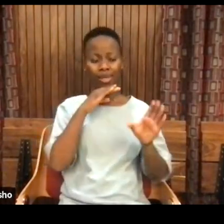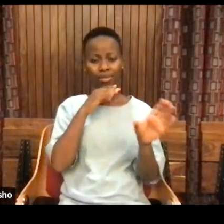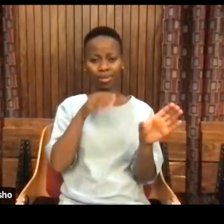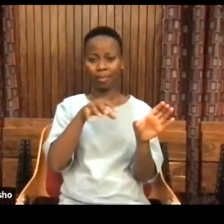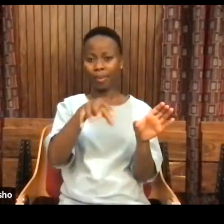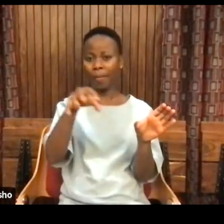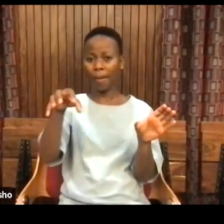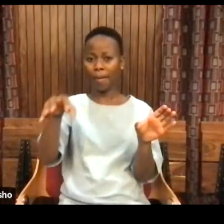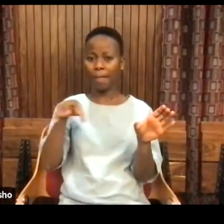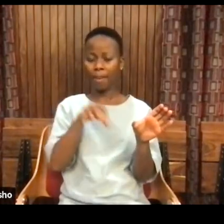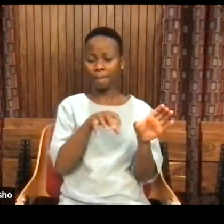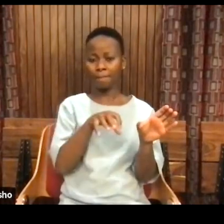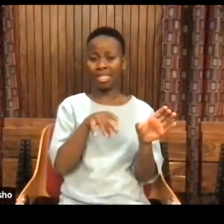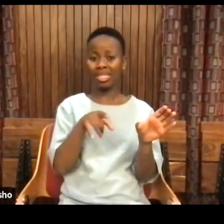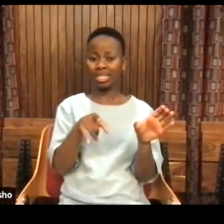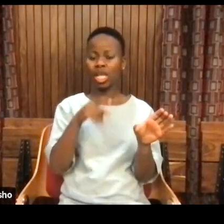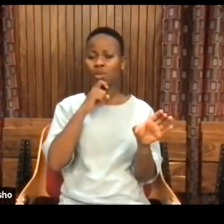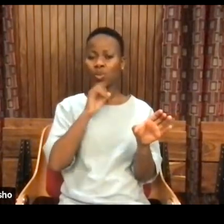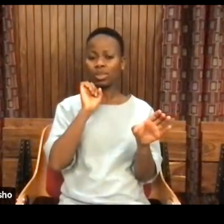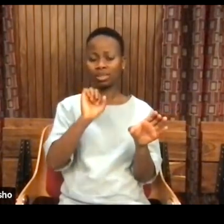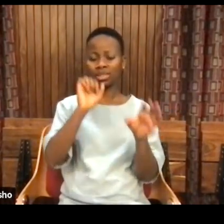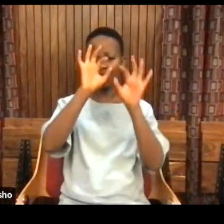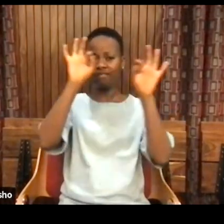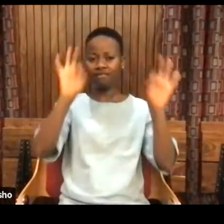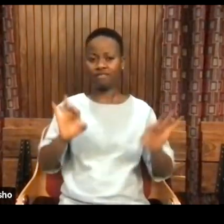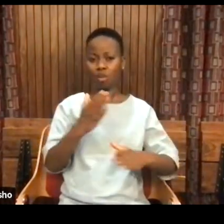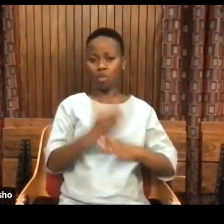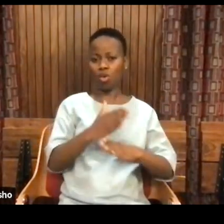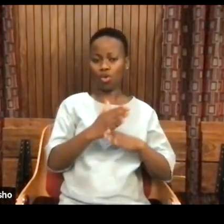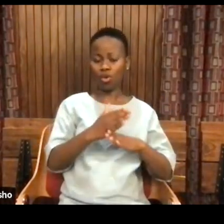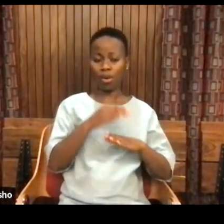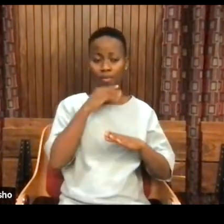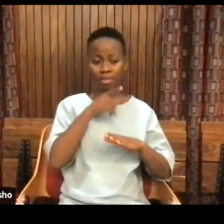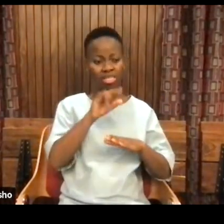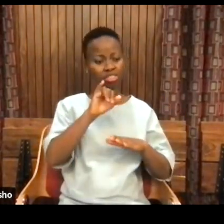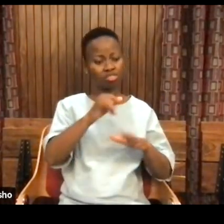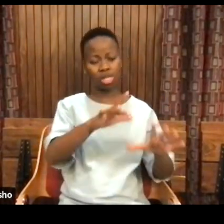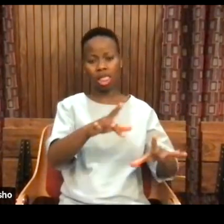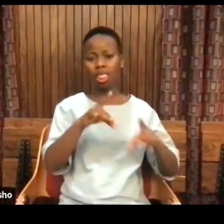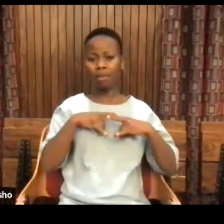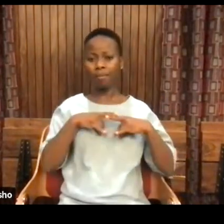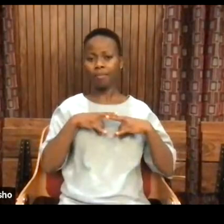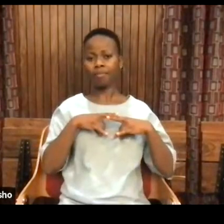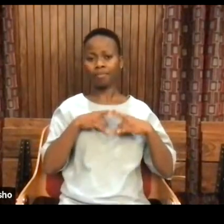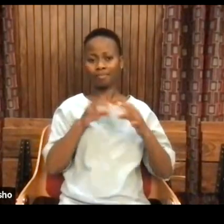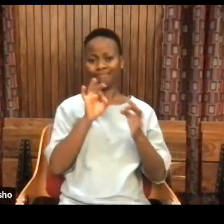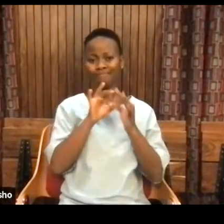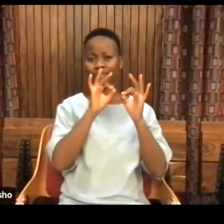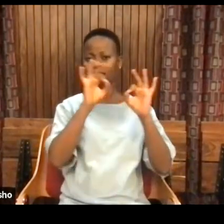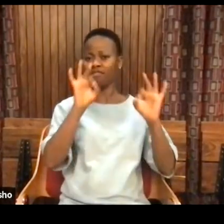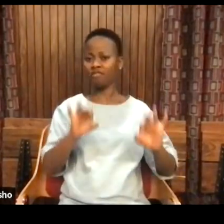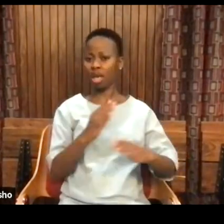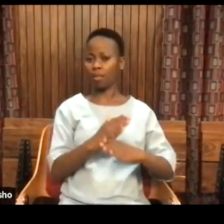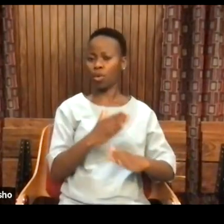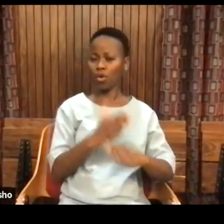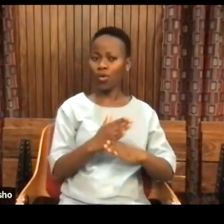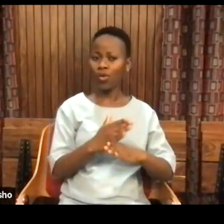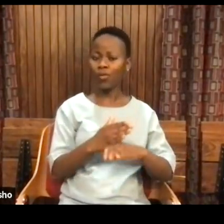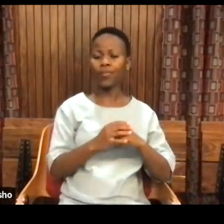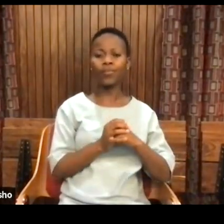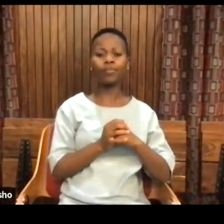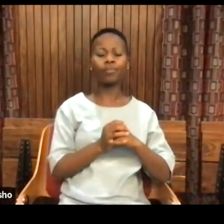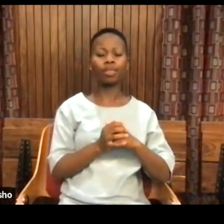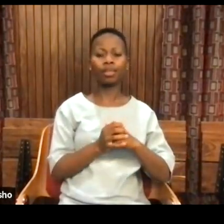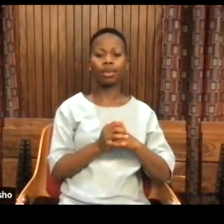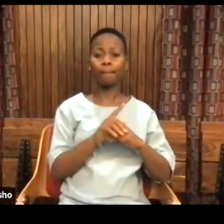And that their methodological frameworks are so perfect, they just need to apply them. However, when a discipline communicates with